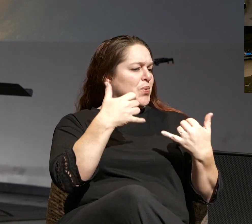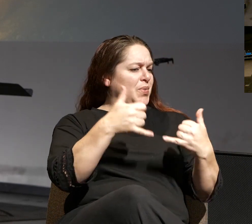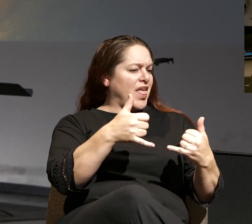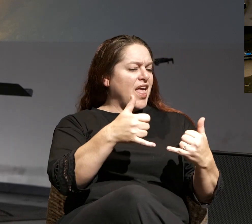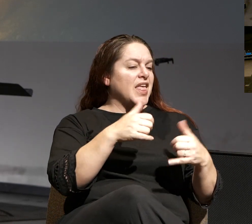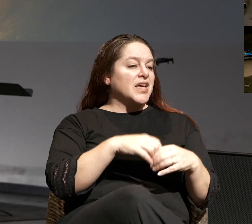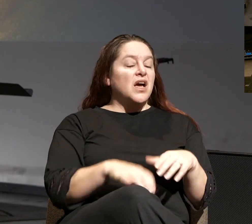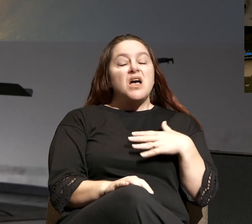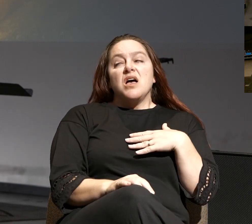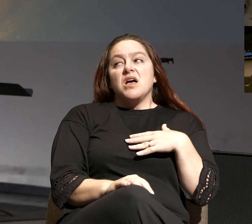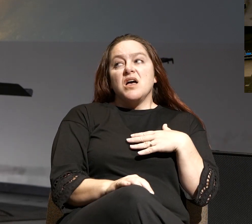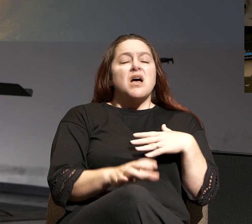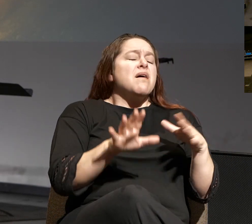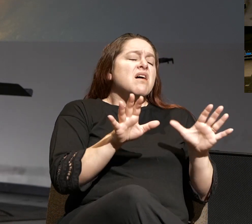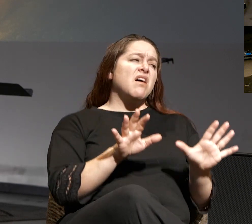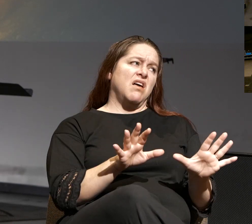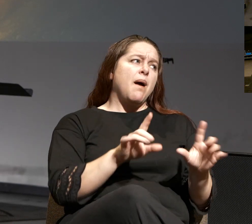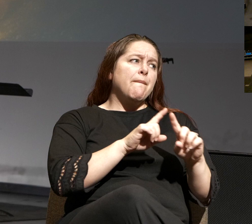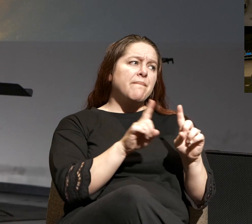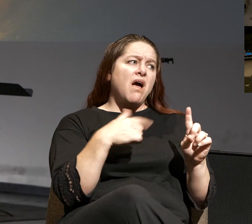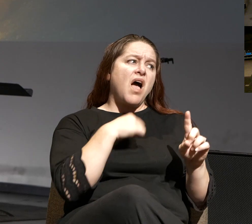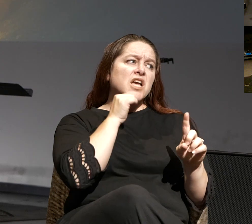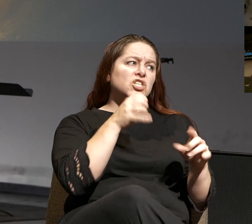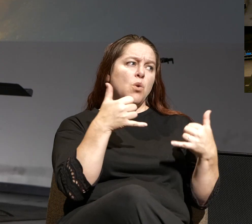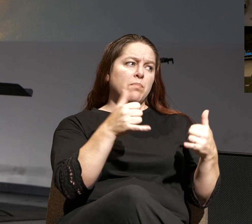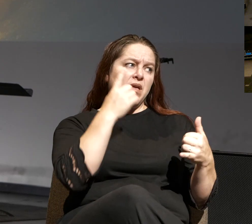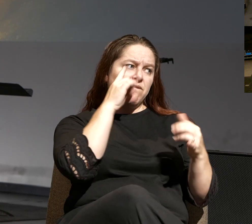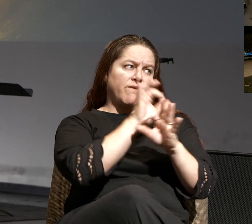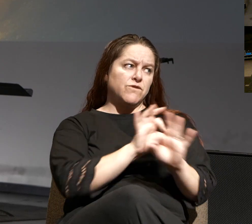but I don't play for free.